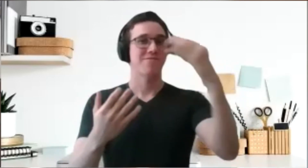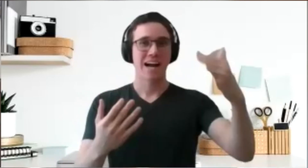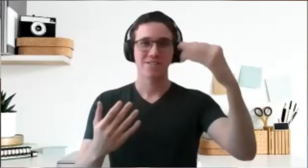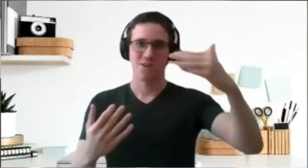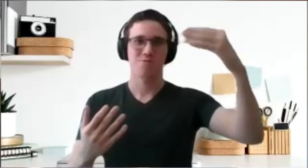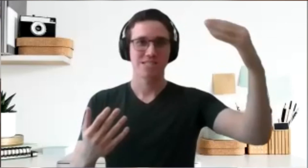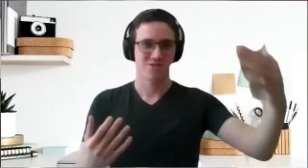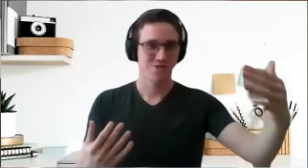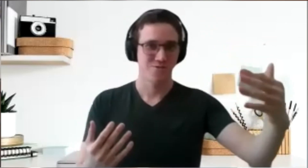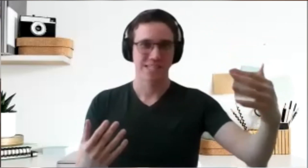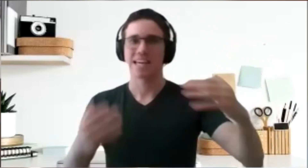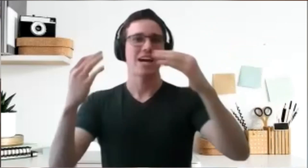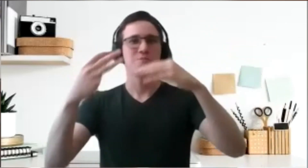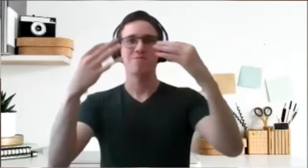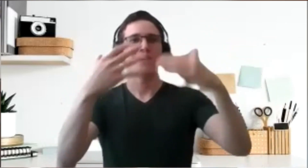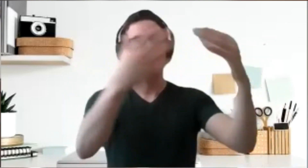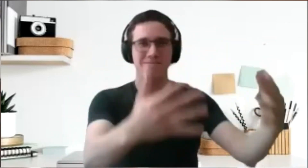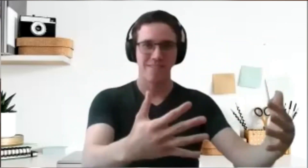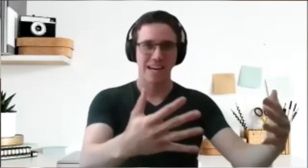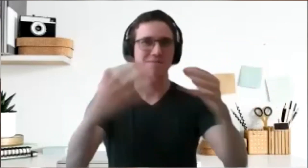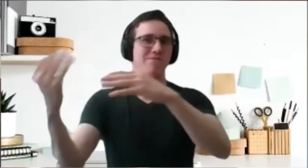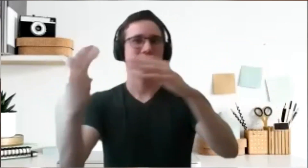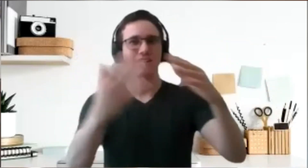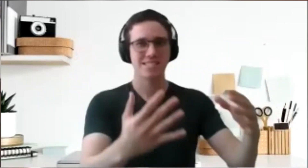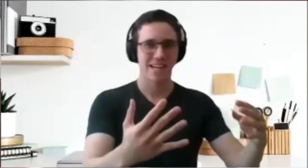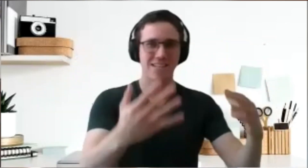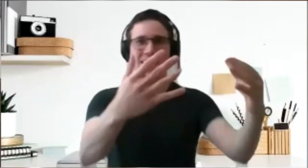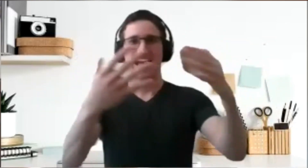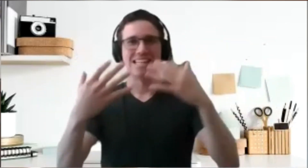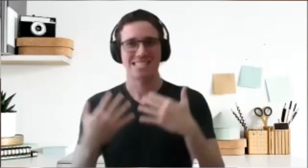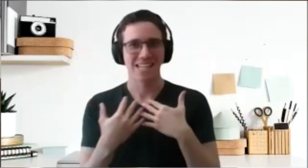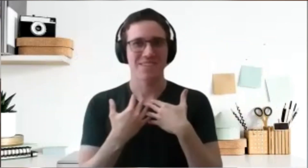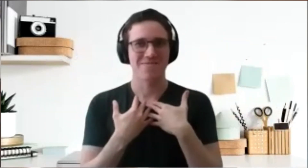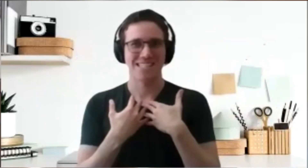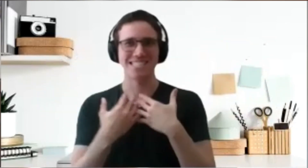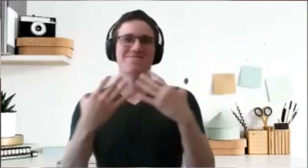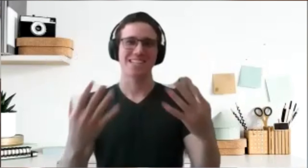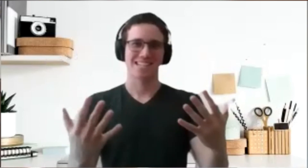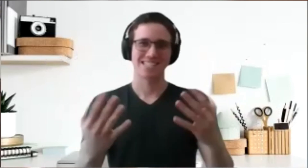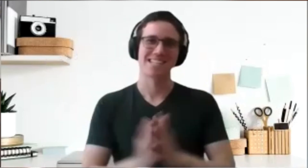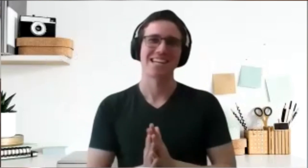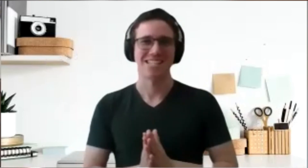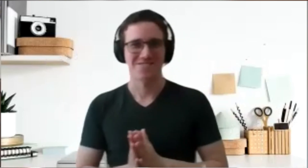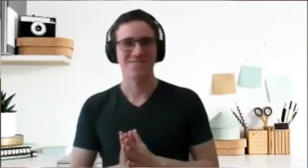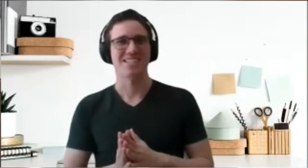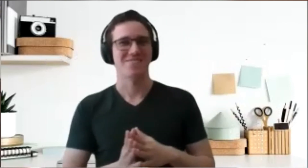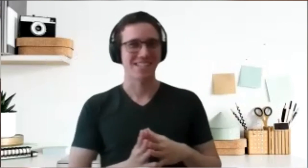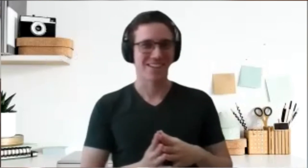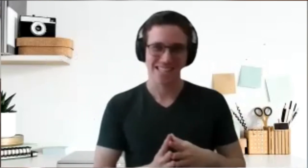find your own reasons to do it. And I hope you find them fast before this Saturday and send me a message because it would be really great.